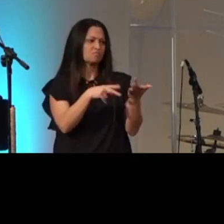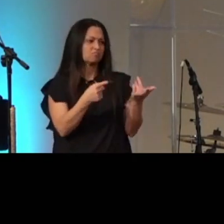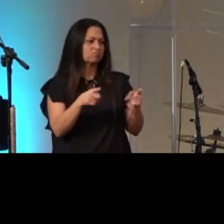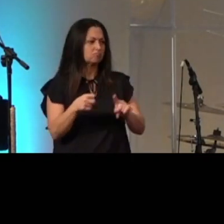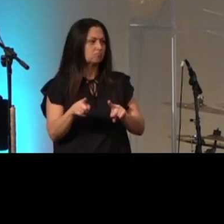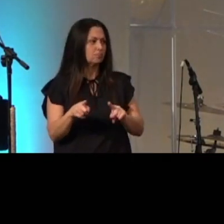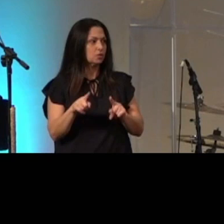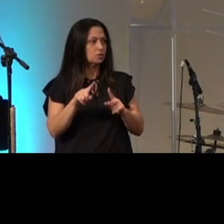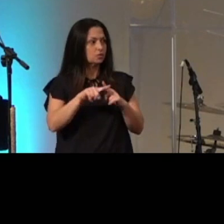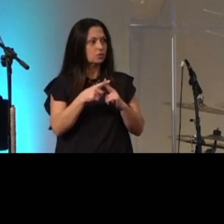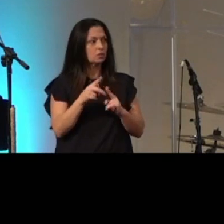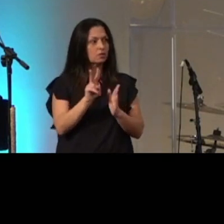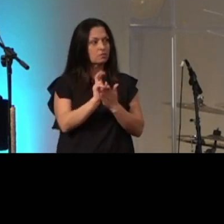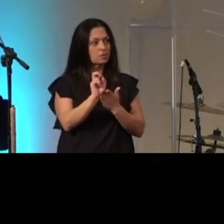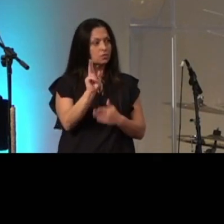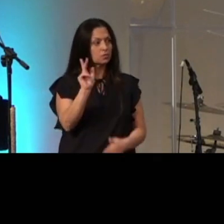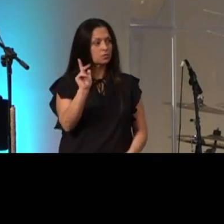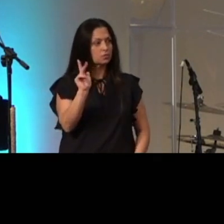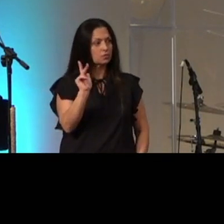starting in verse 23